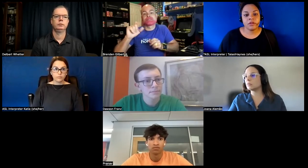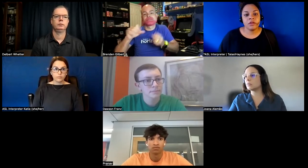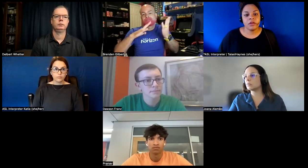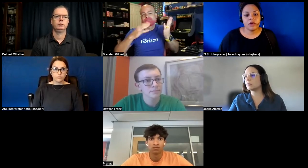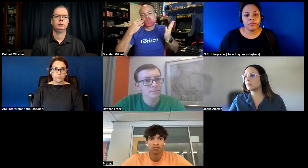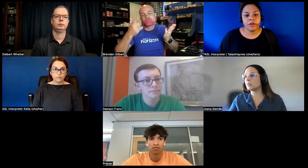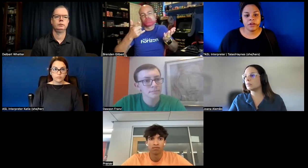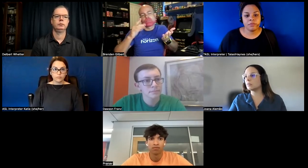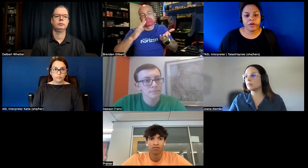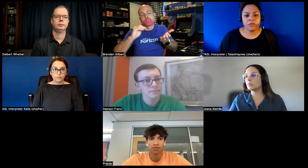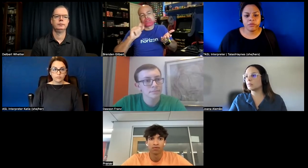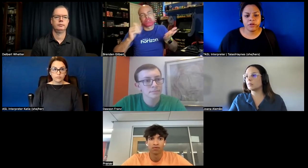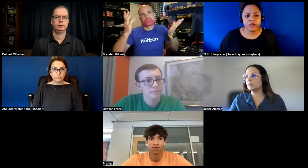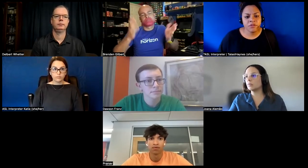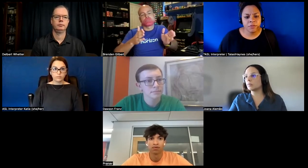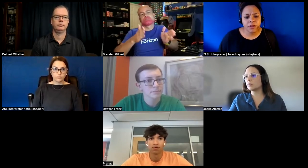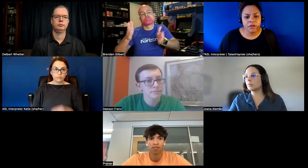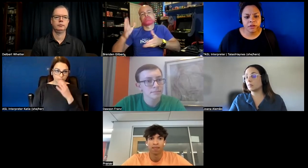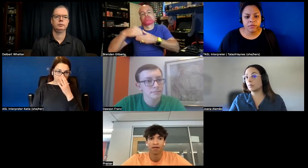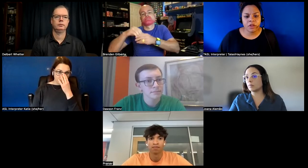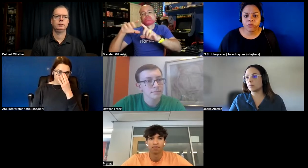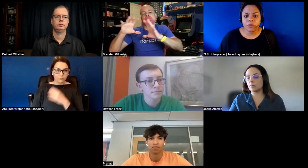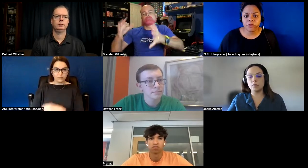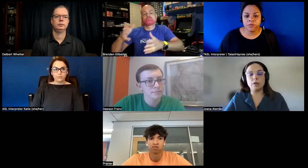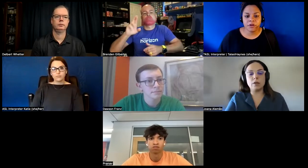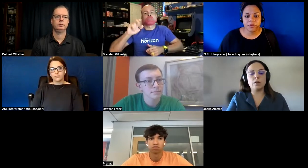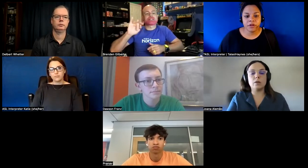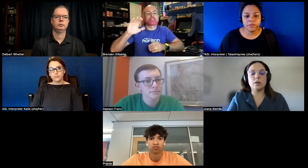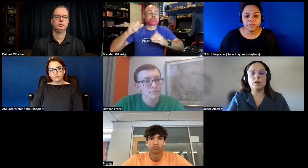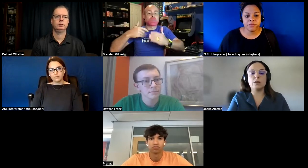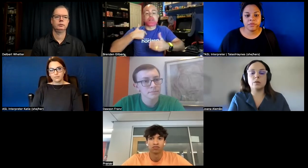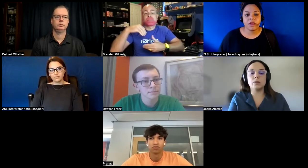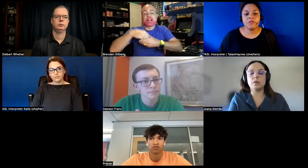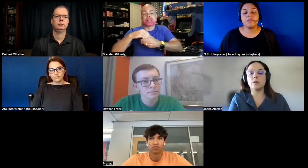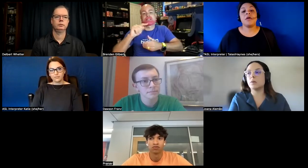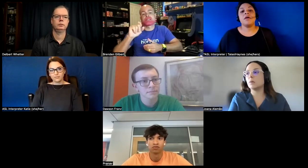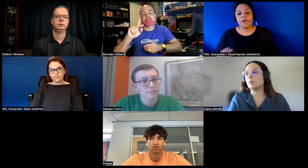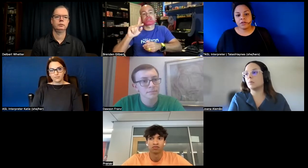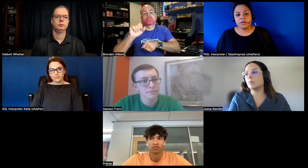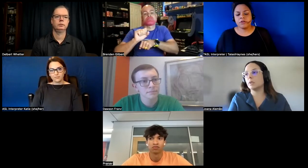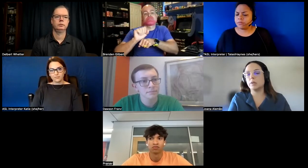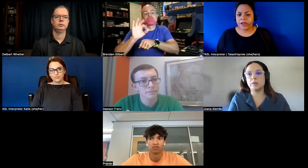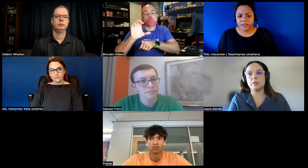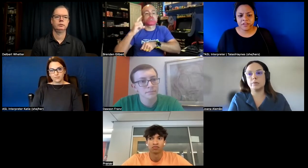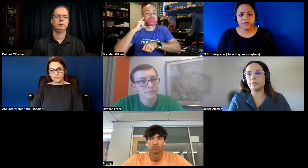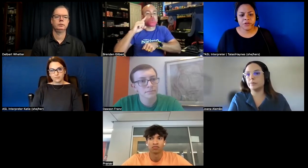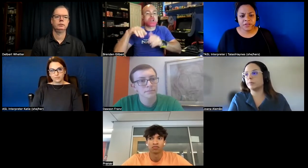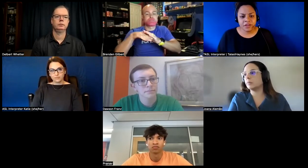um and it i don't it used to be i don't remember it used to be now but um now it's metal or meta and then they're in real tech